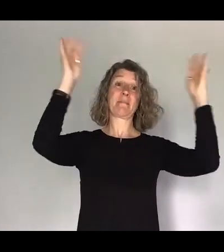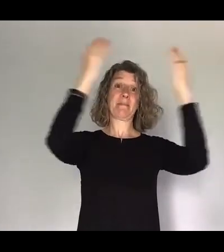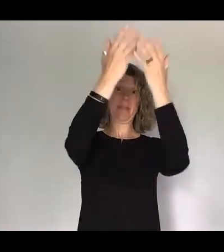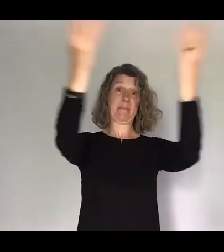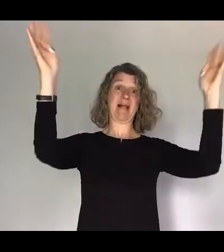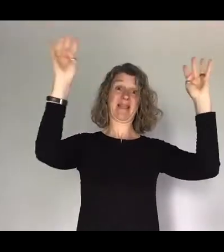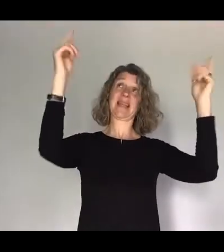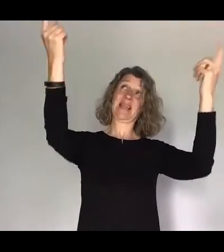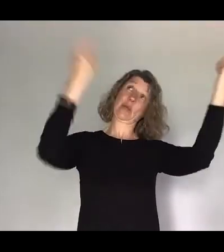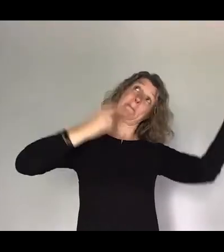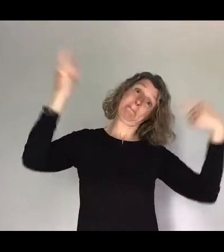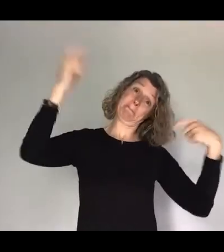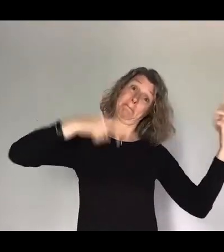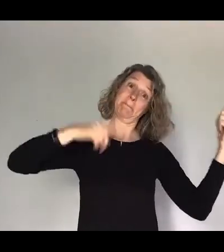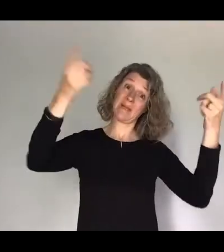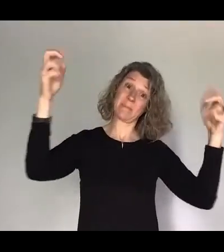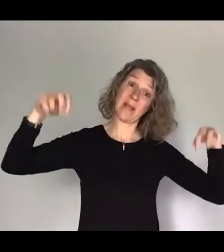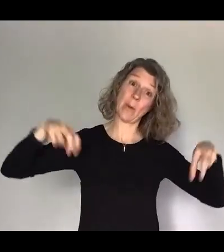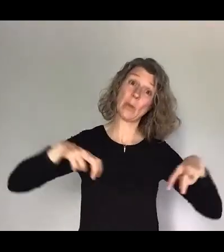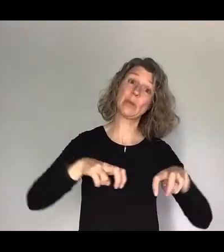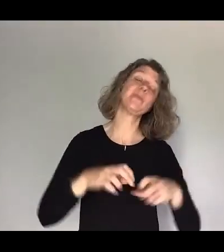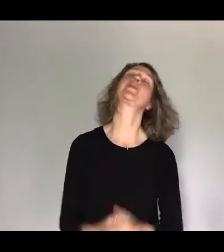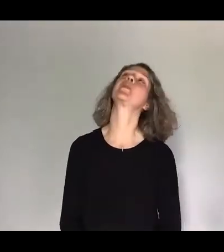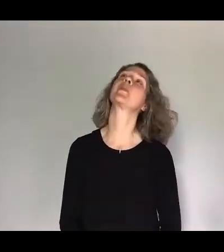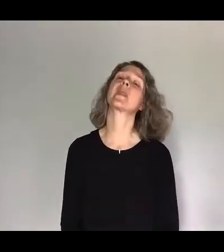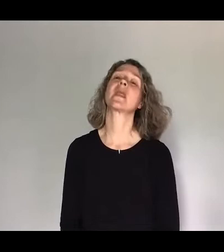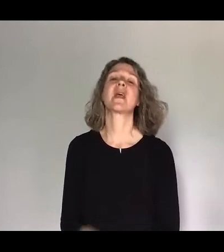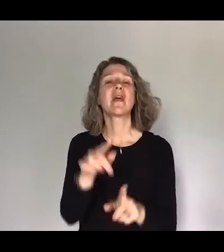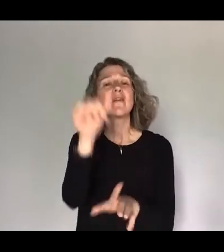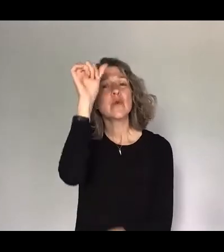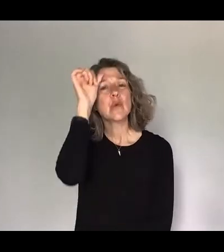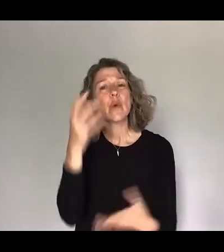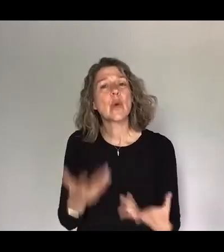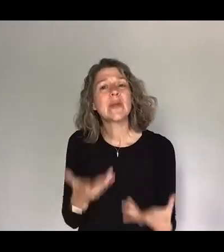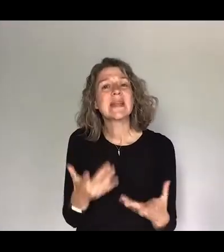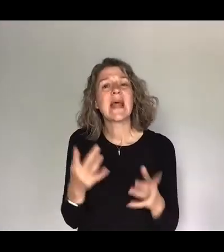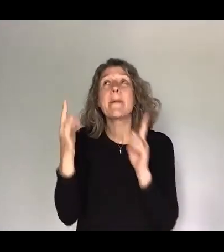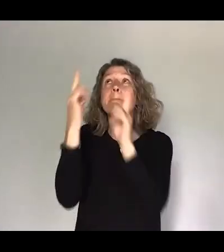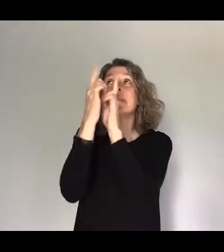worth it if you know that today you want to meet with Jesus would you make your way to the front